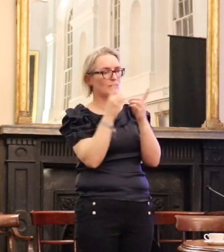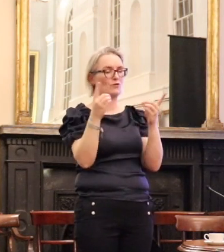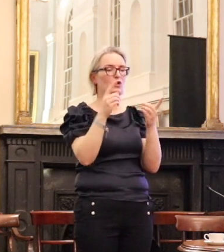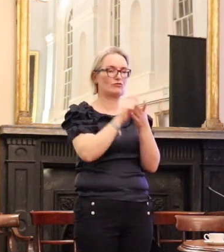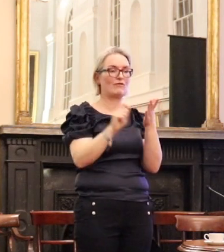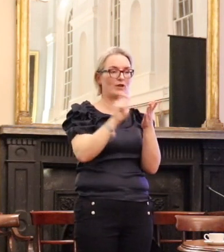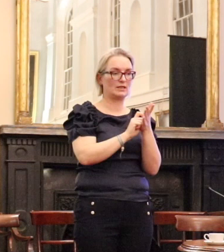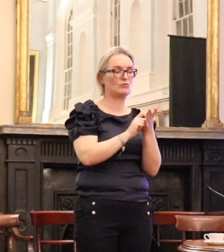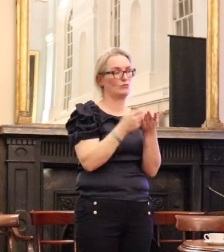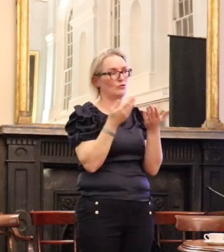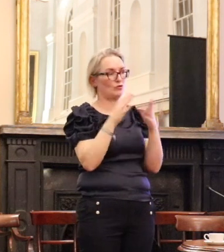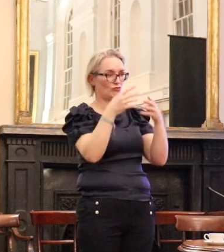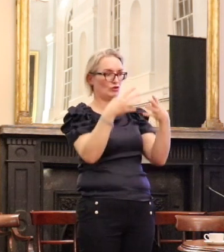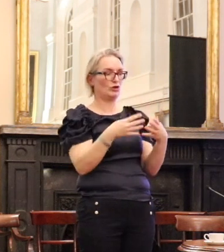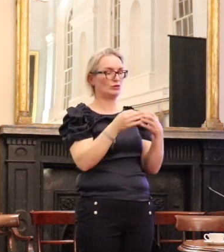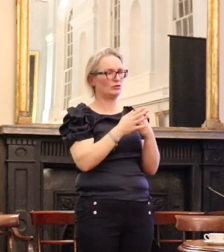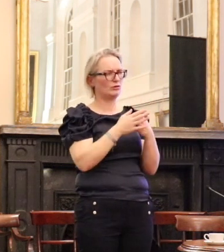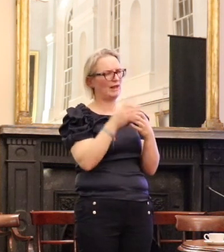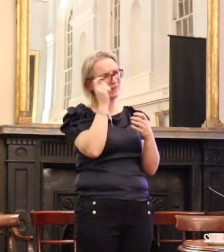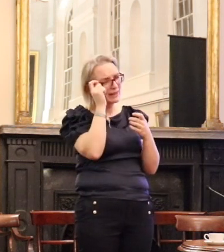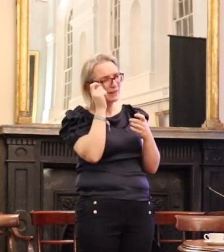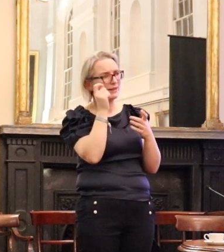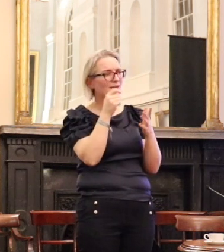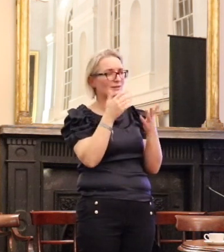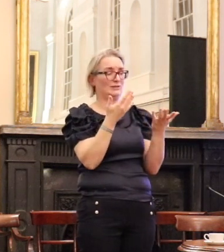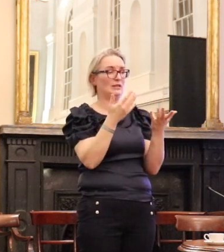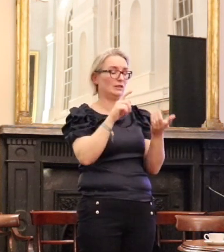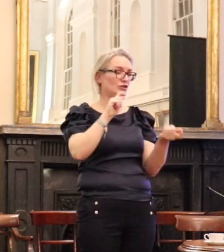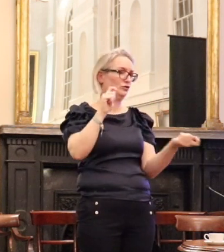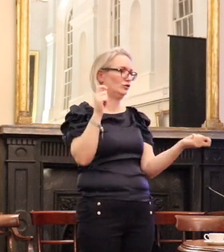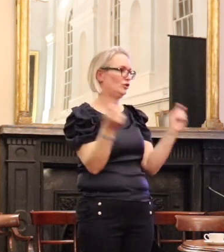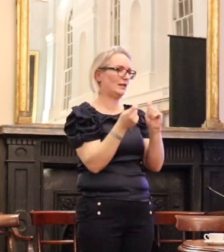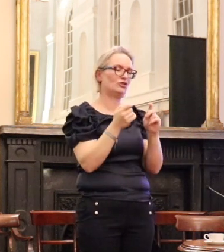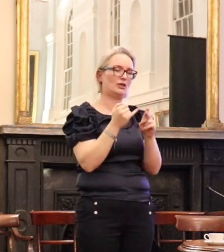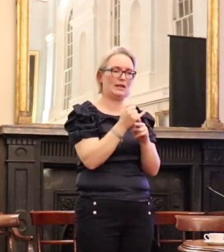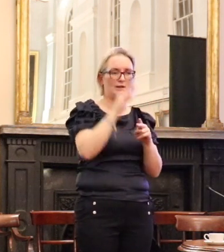referendum was I think something of a turning point